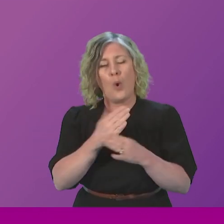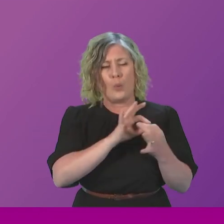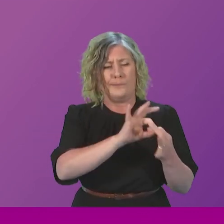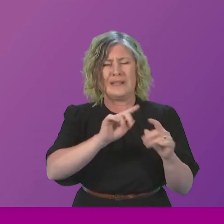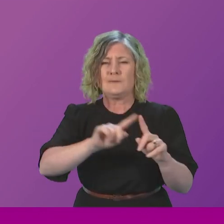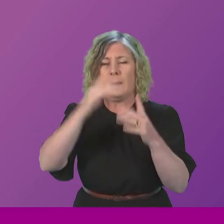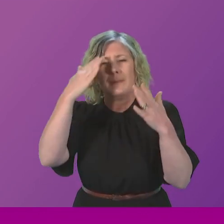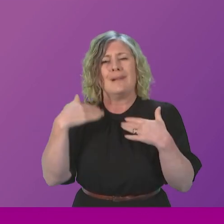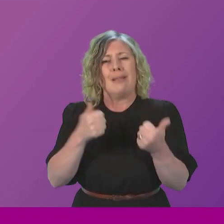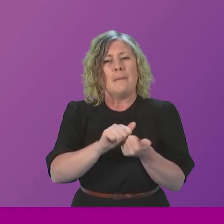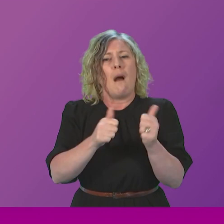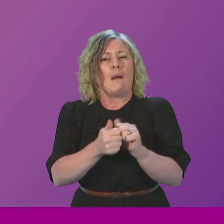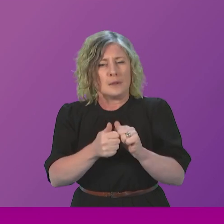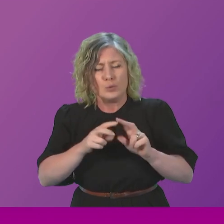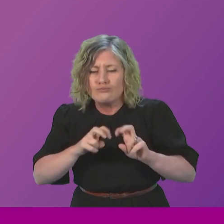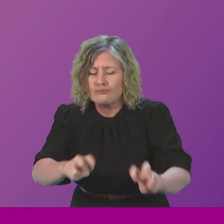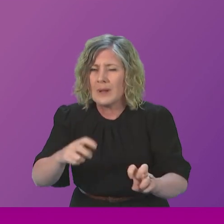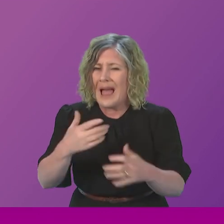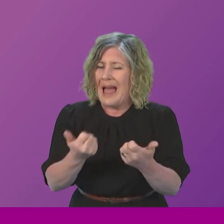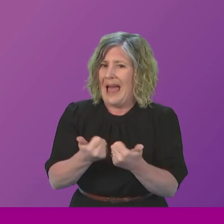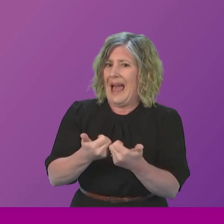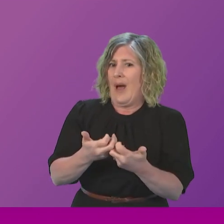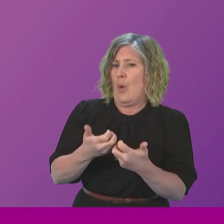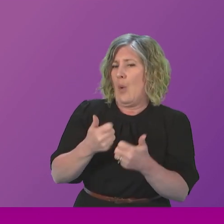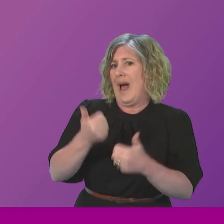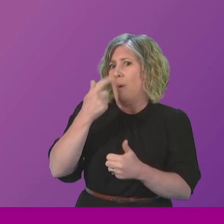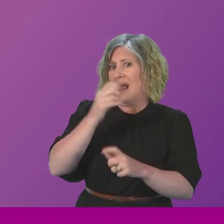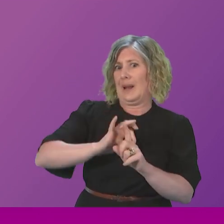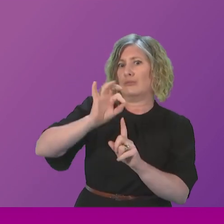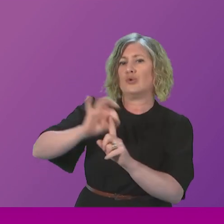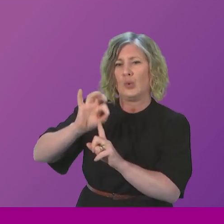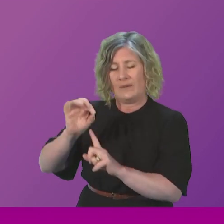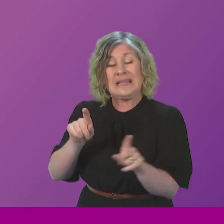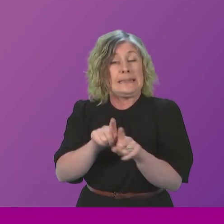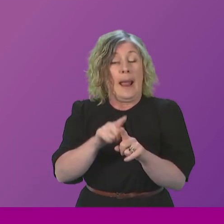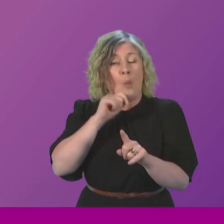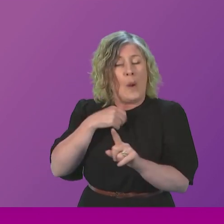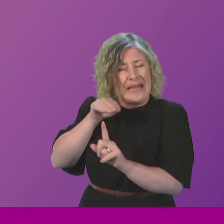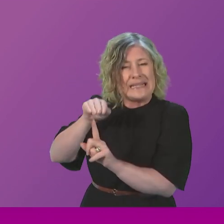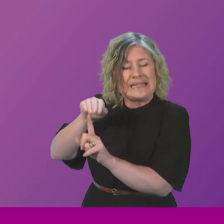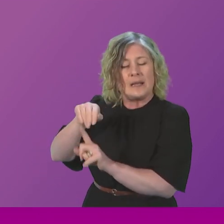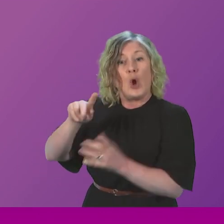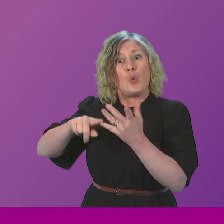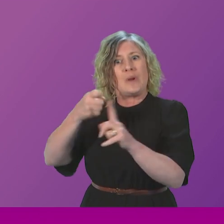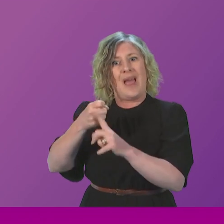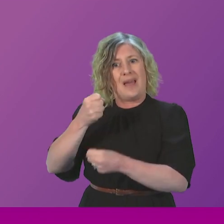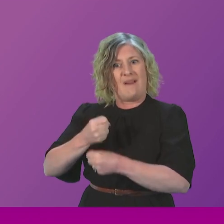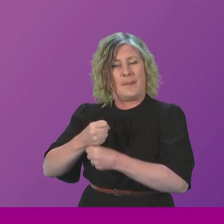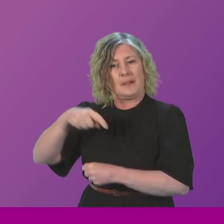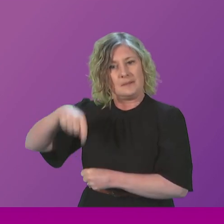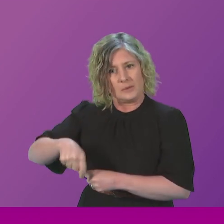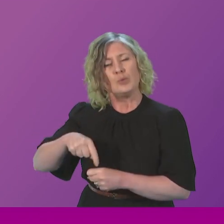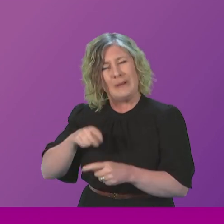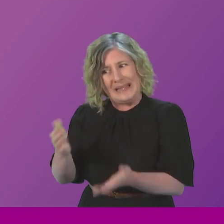what more can be done. We continue to do everything we can to urge the UK Government to use all of the powers at its disposal